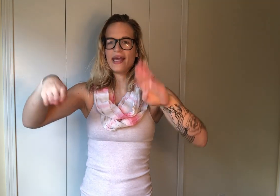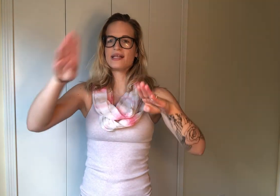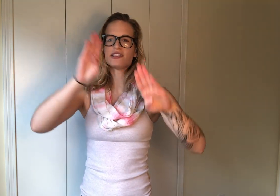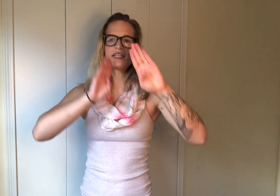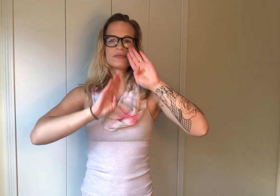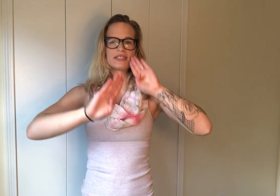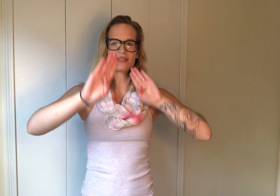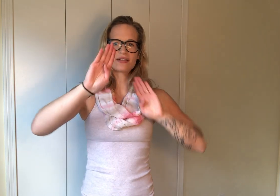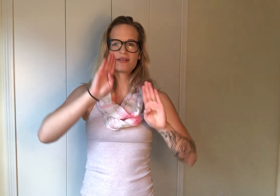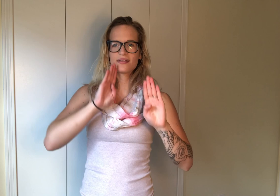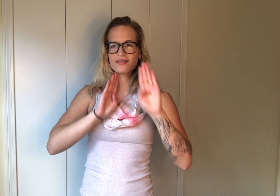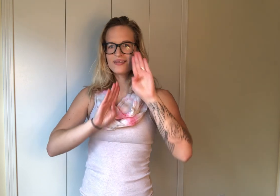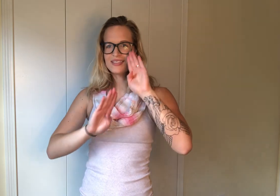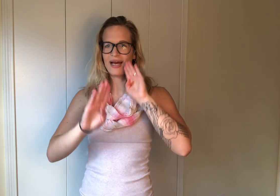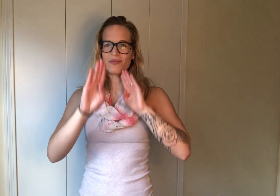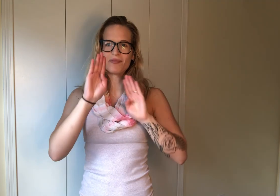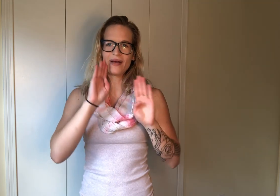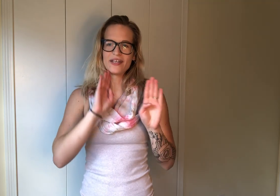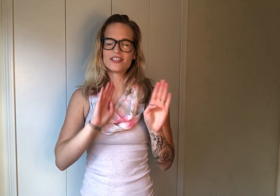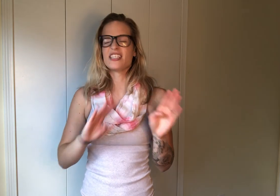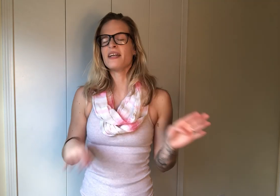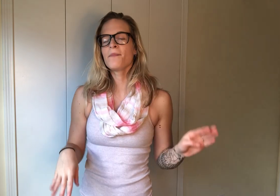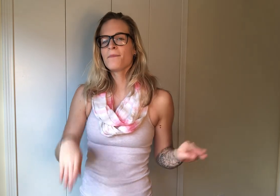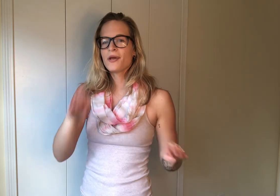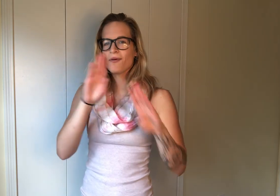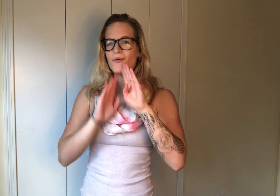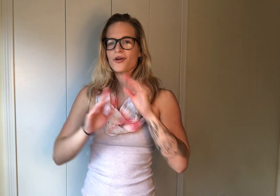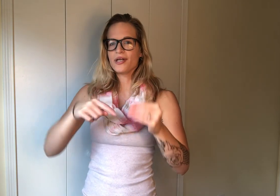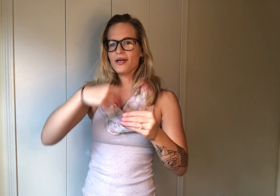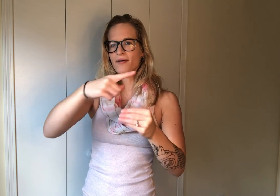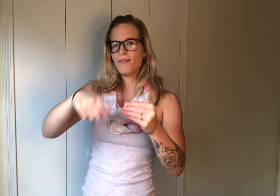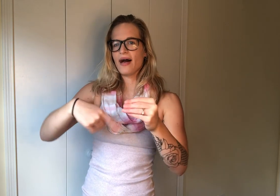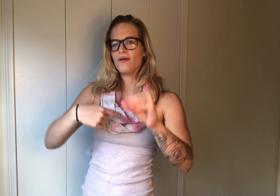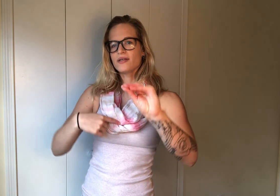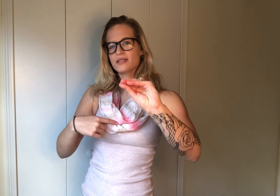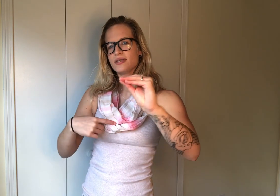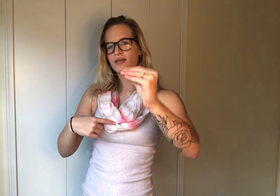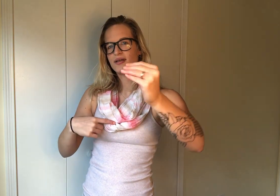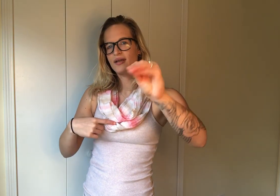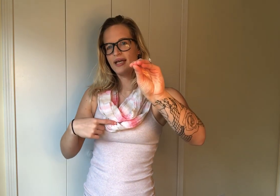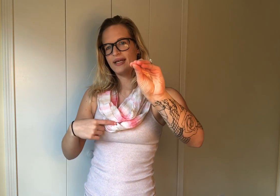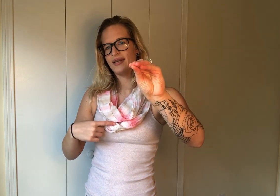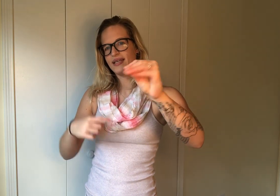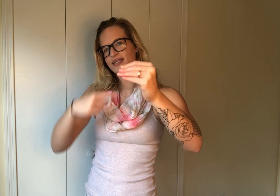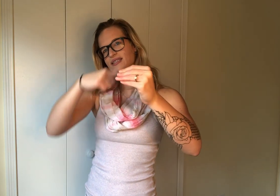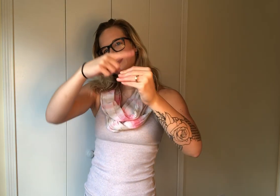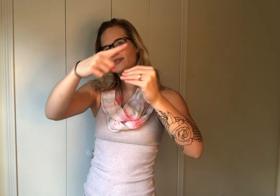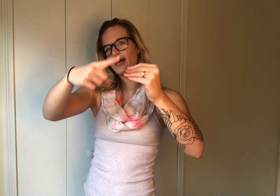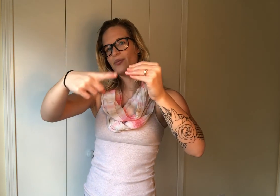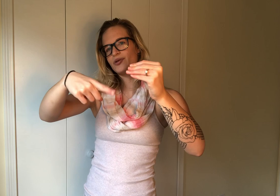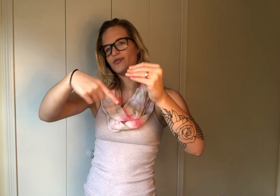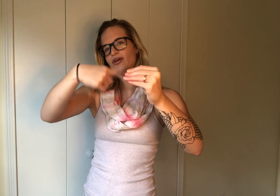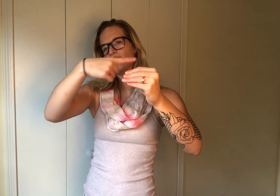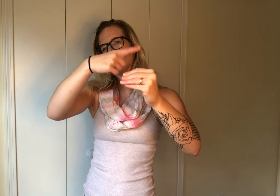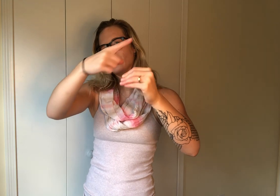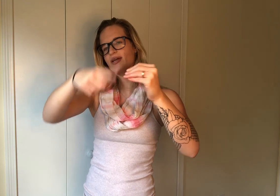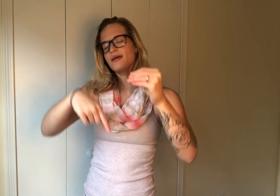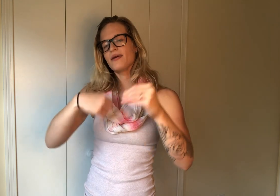hand shapes and tap them by your chin, worried about, hand like this, and wrap your finger around it,